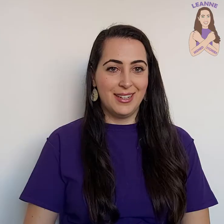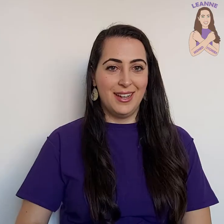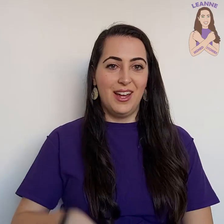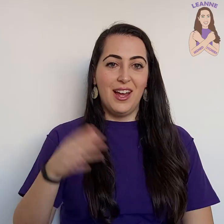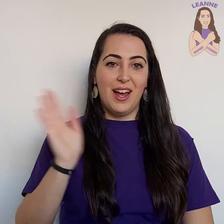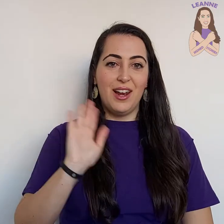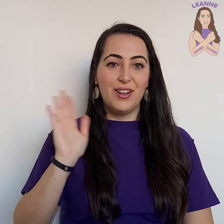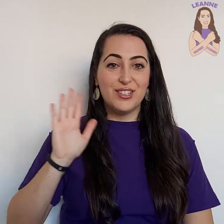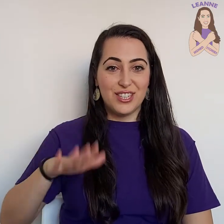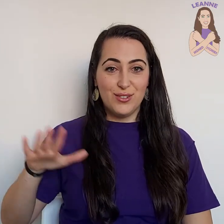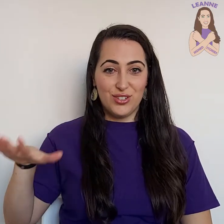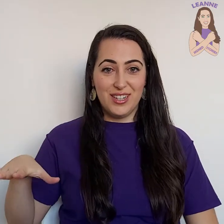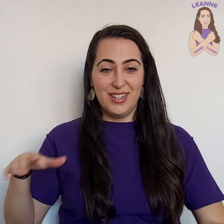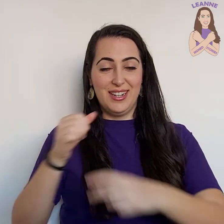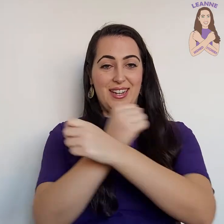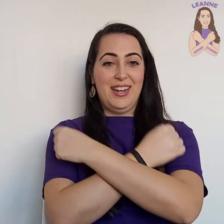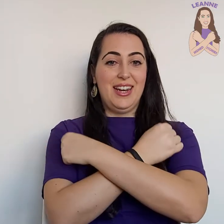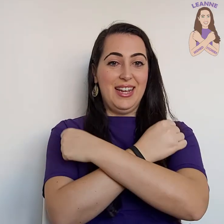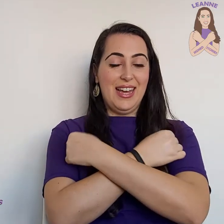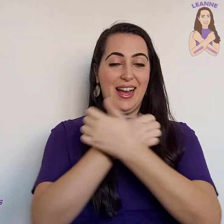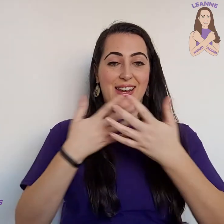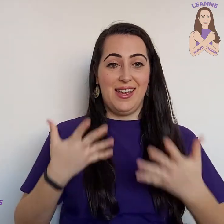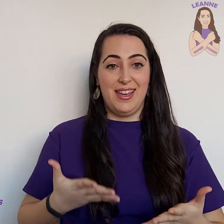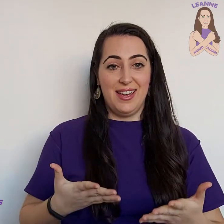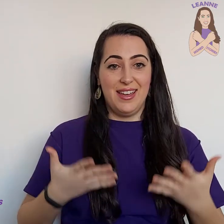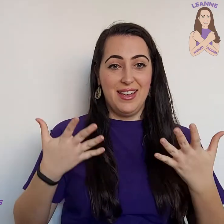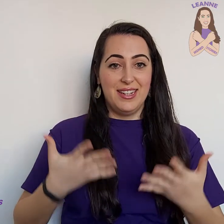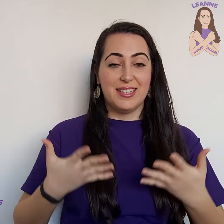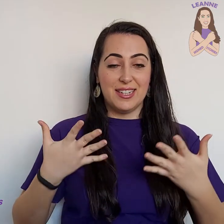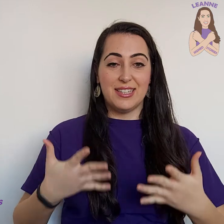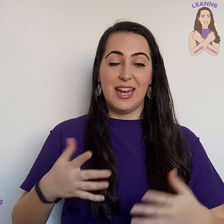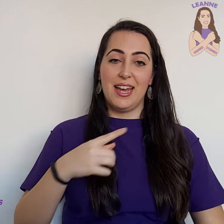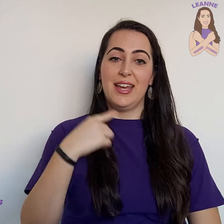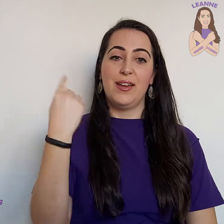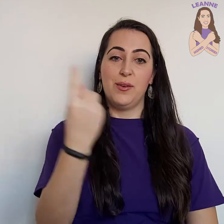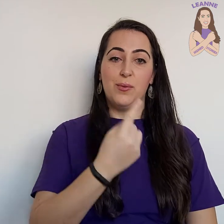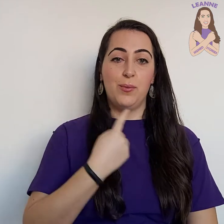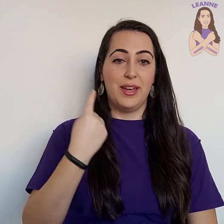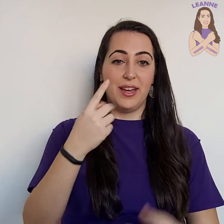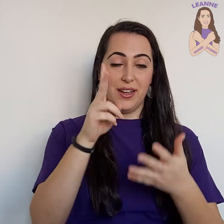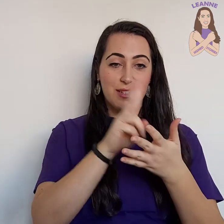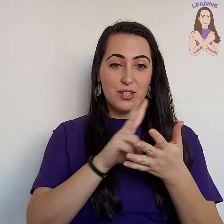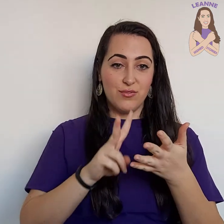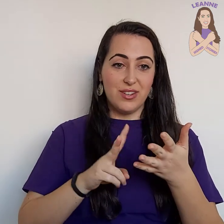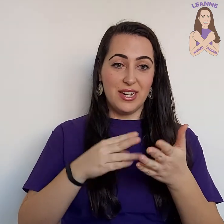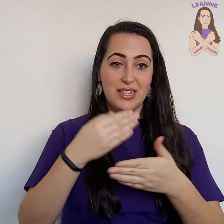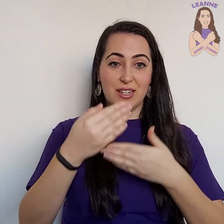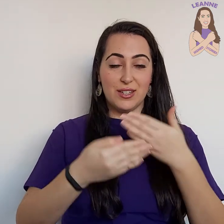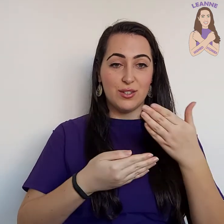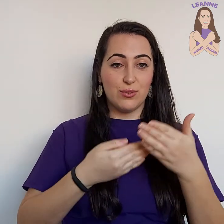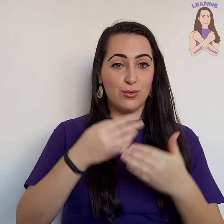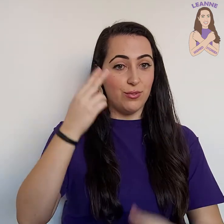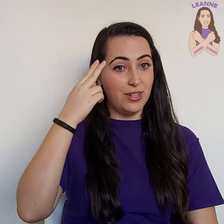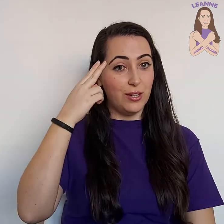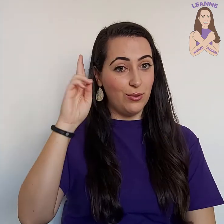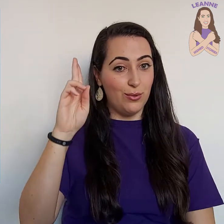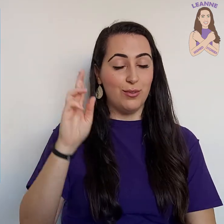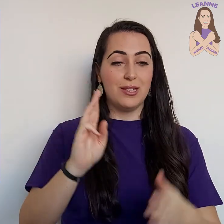Hello children, Leanne here. Today we're going to read a story called